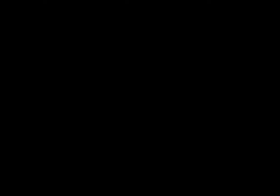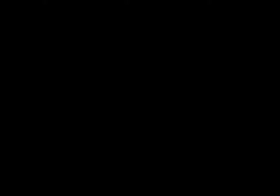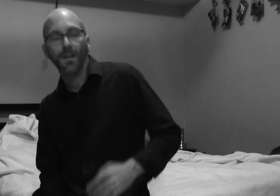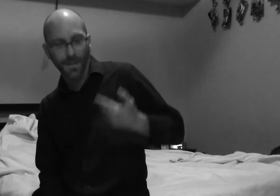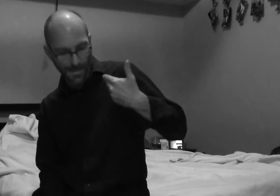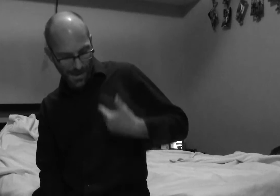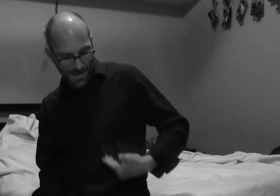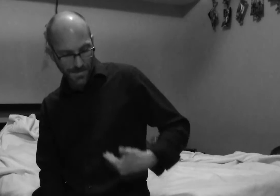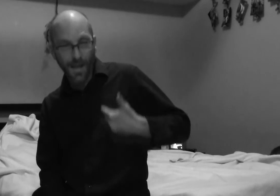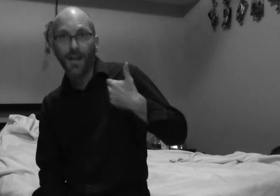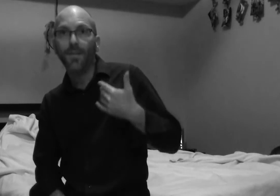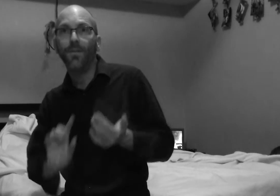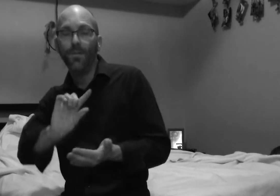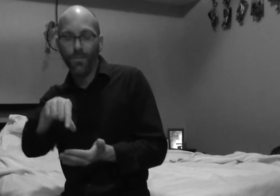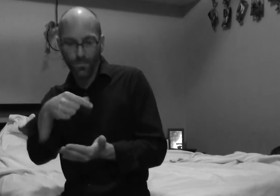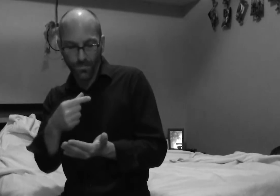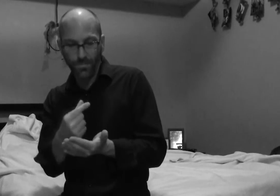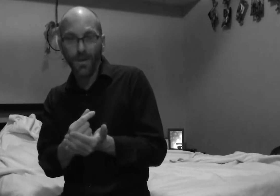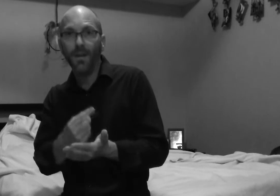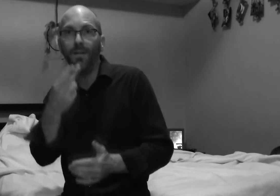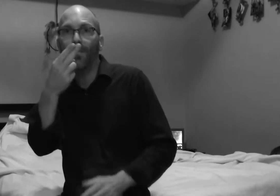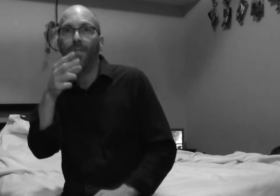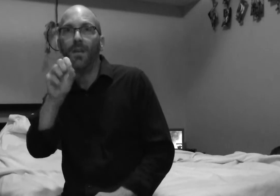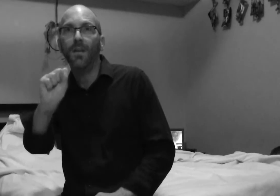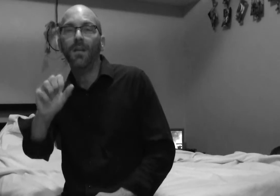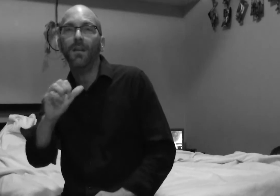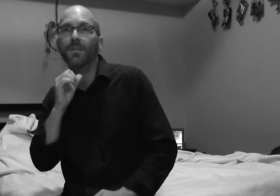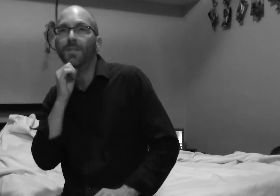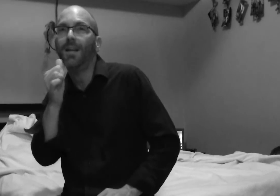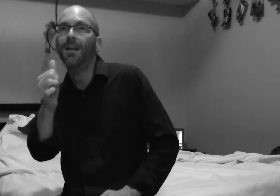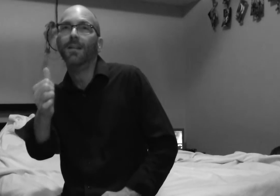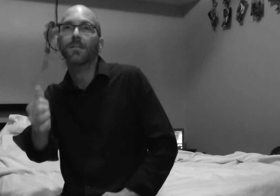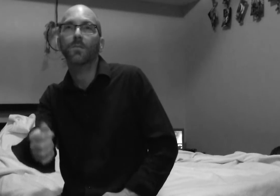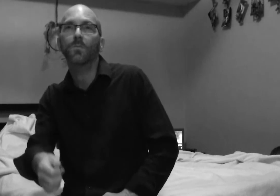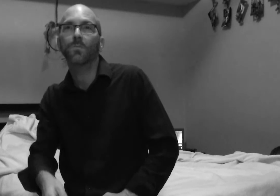Guys like you don't ever finish high school